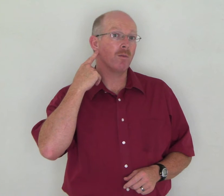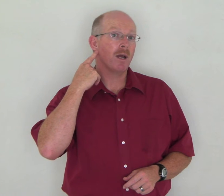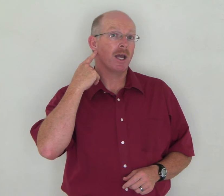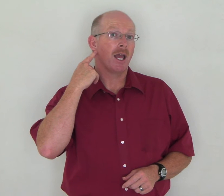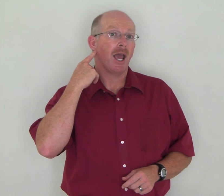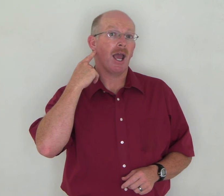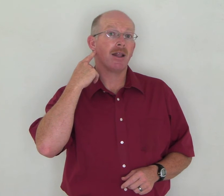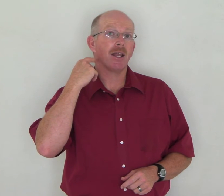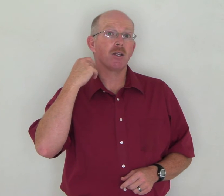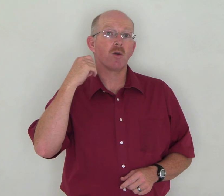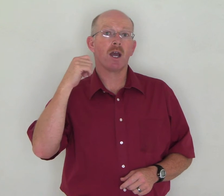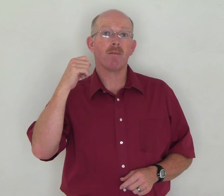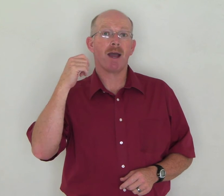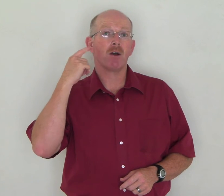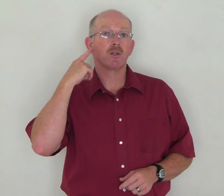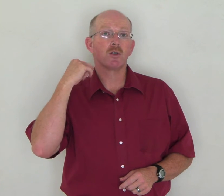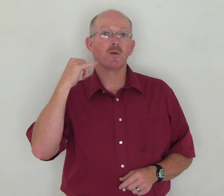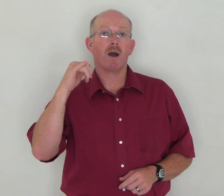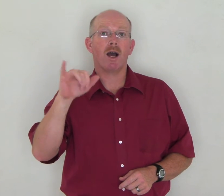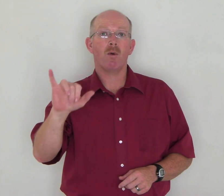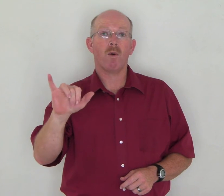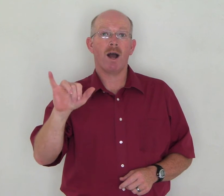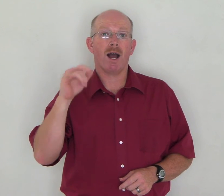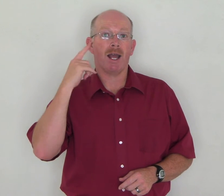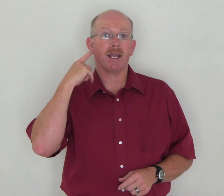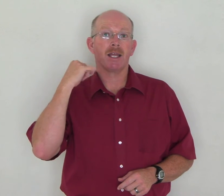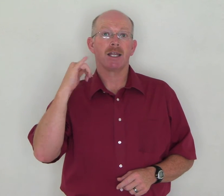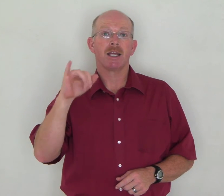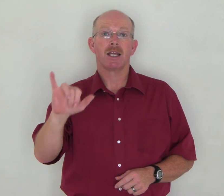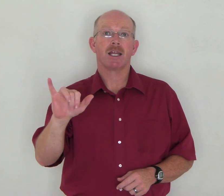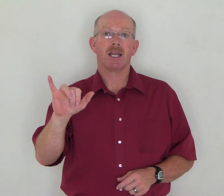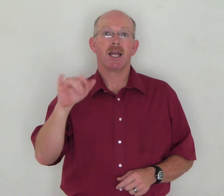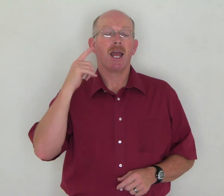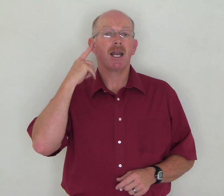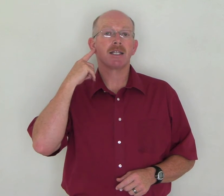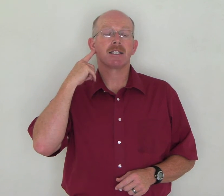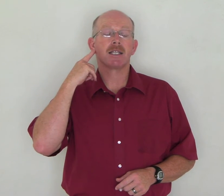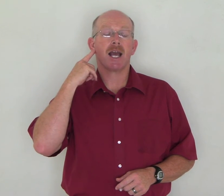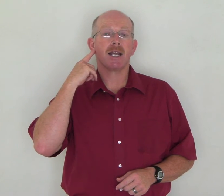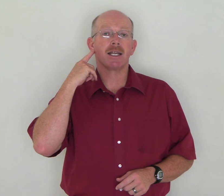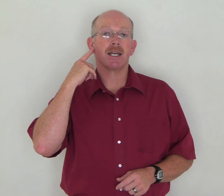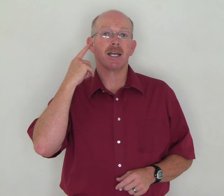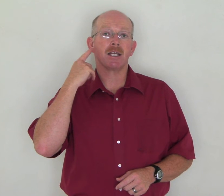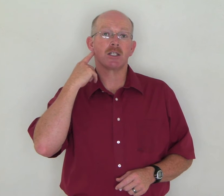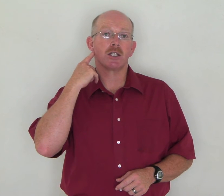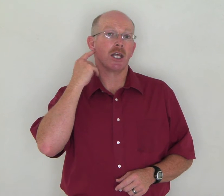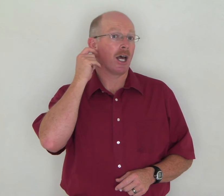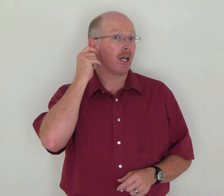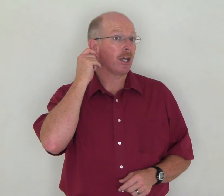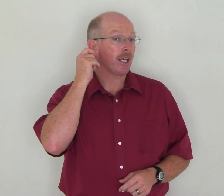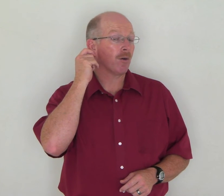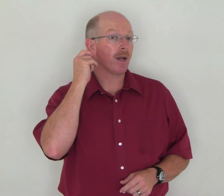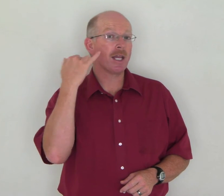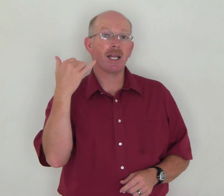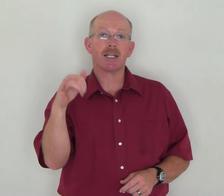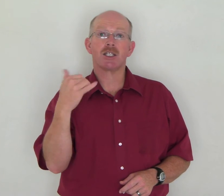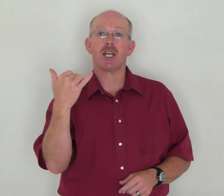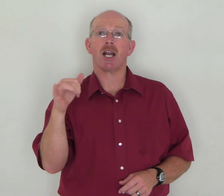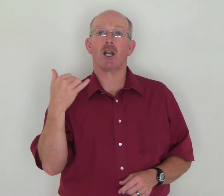and then you come out to a Y. And the idea is the earring that is yellow.